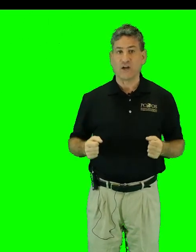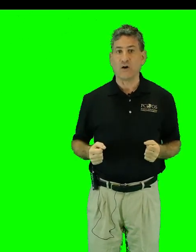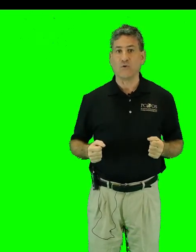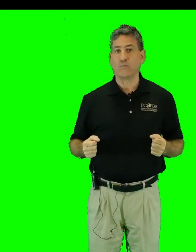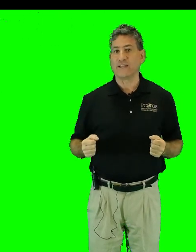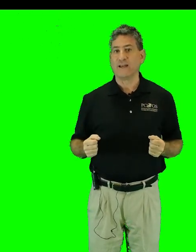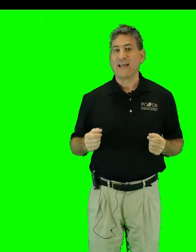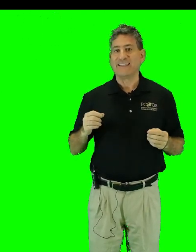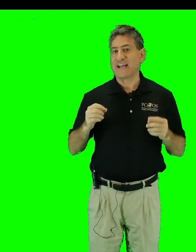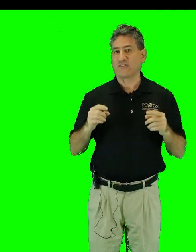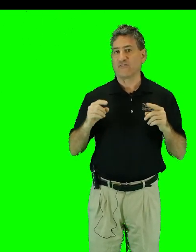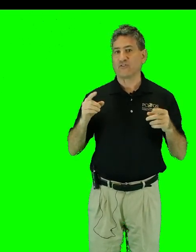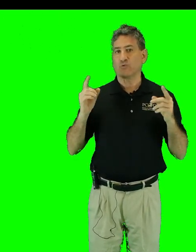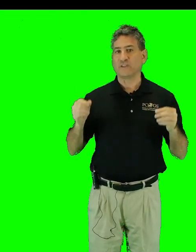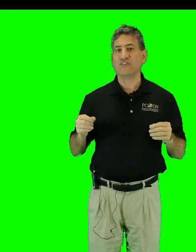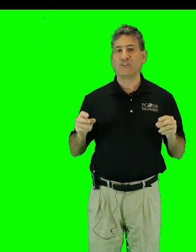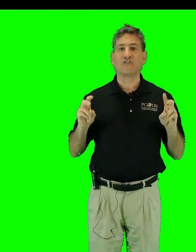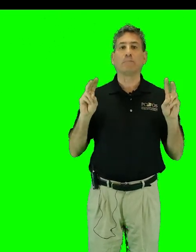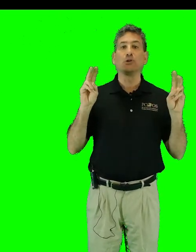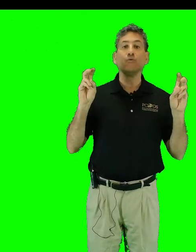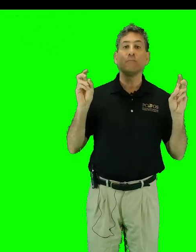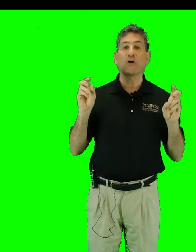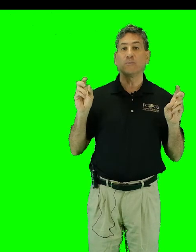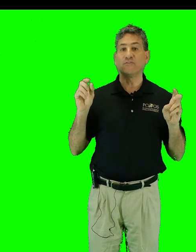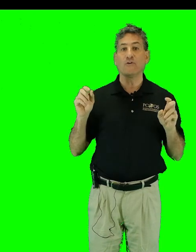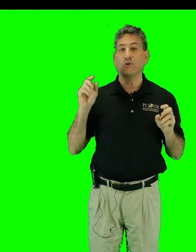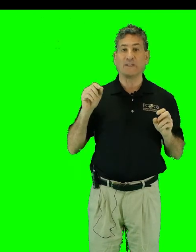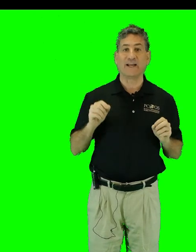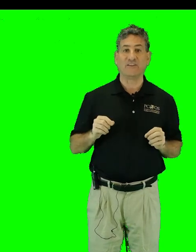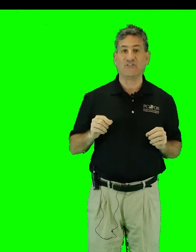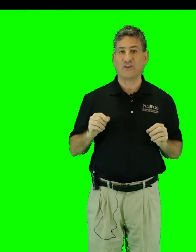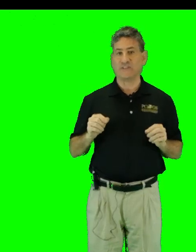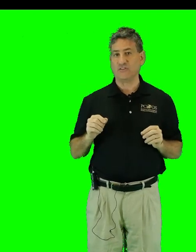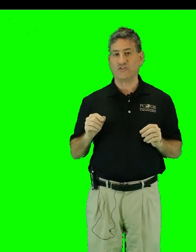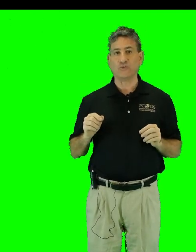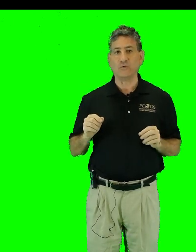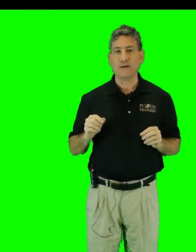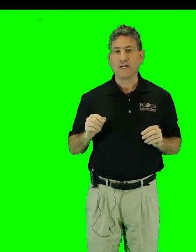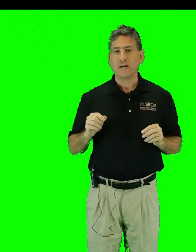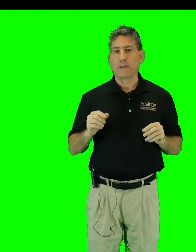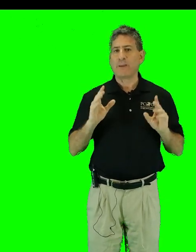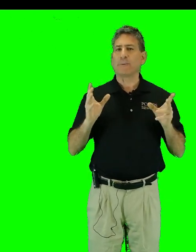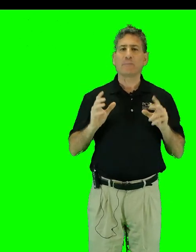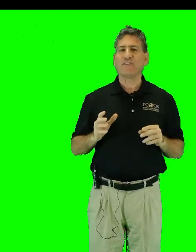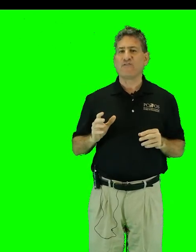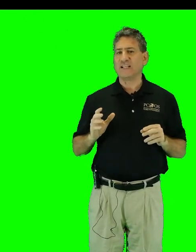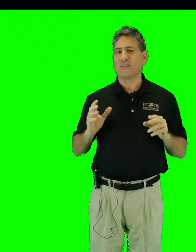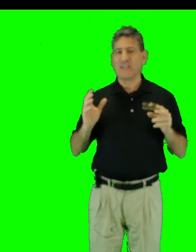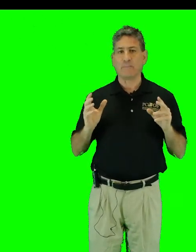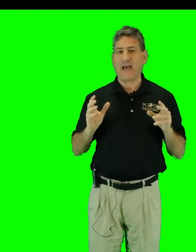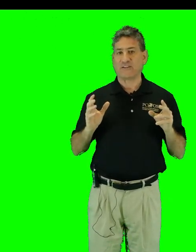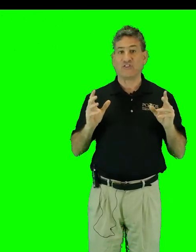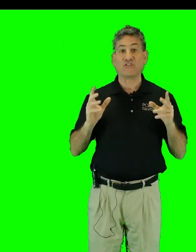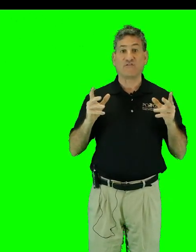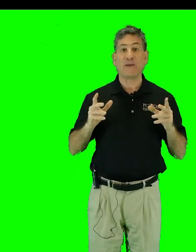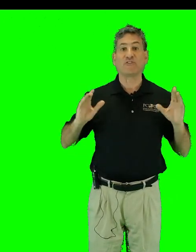home when NASA first released its blue marble photo in 1972. But people have been feeling the impact since the famous